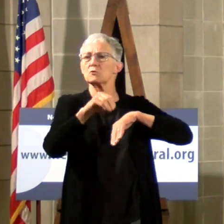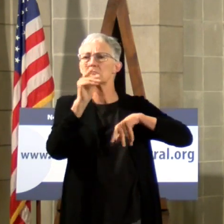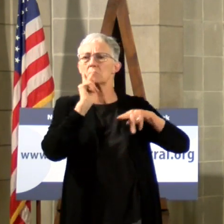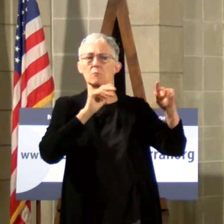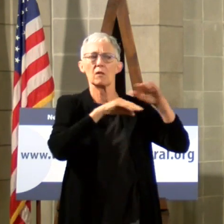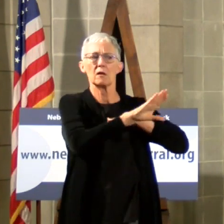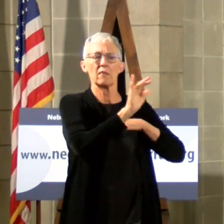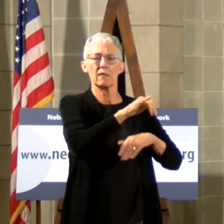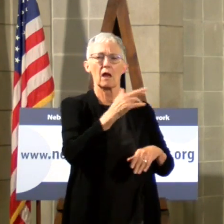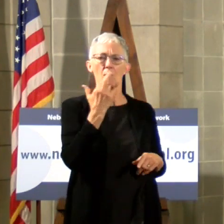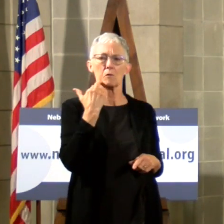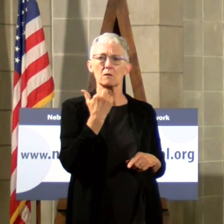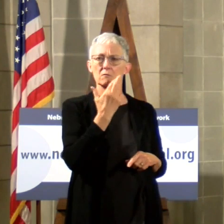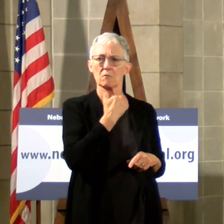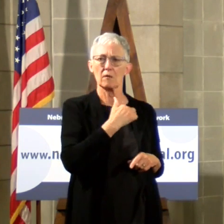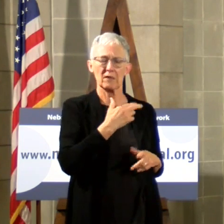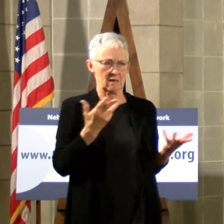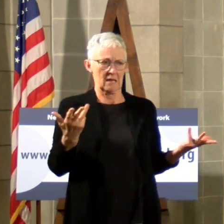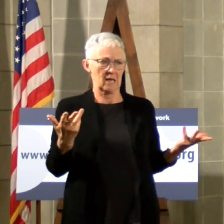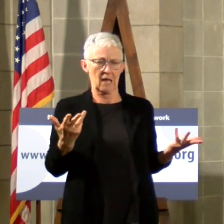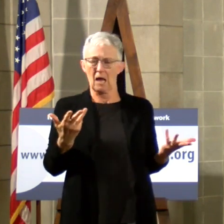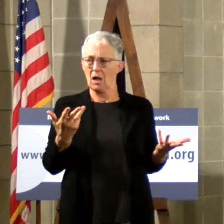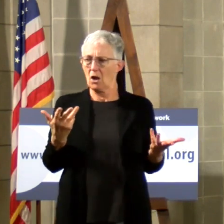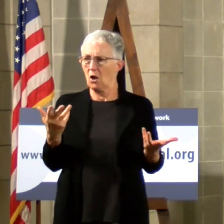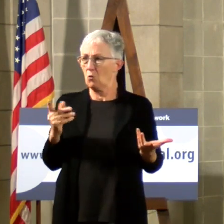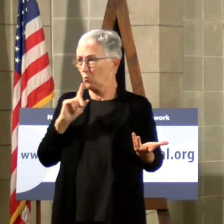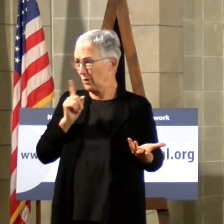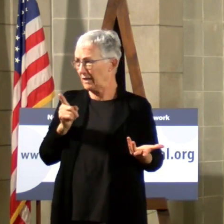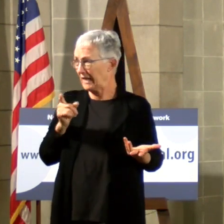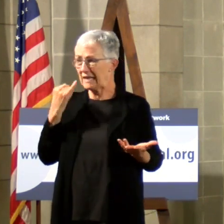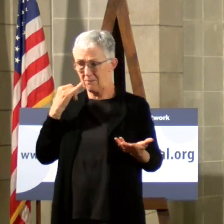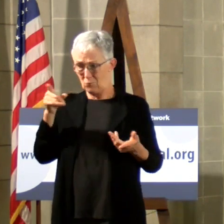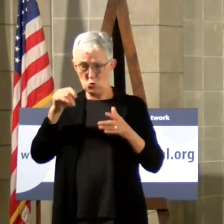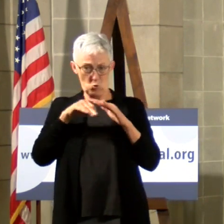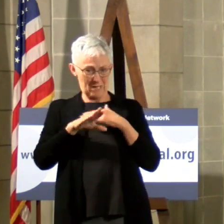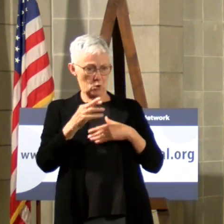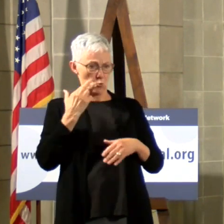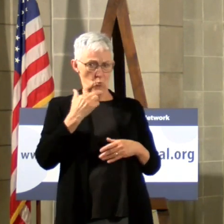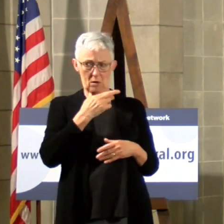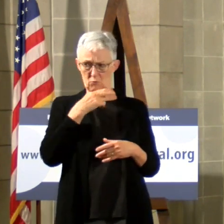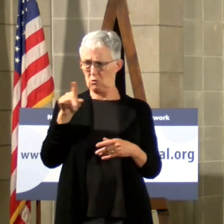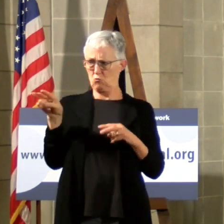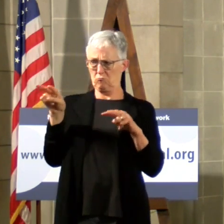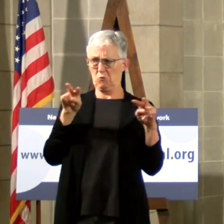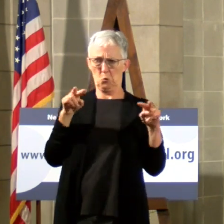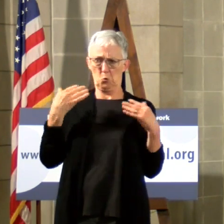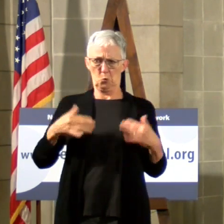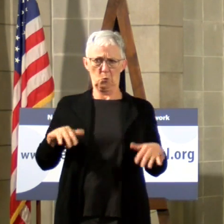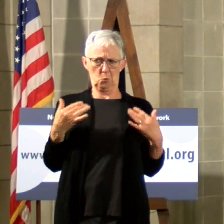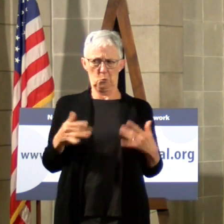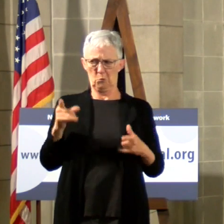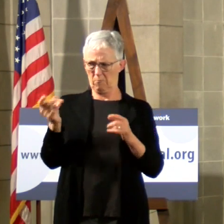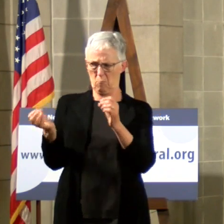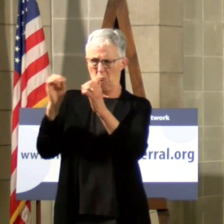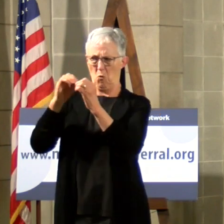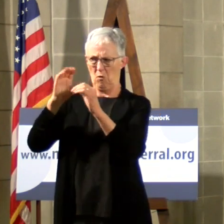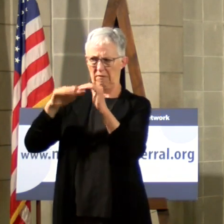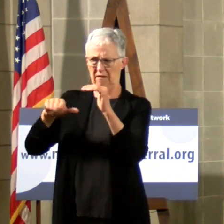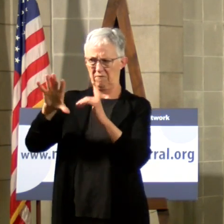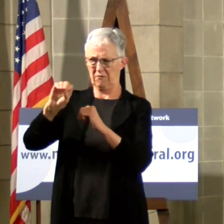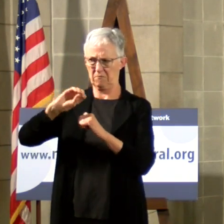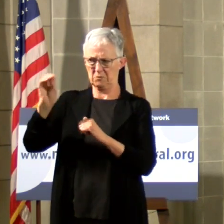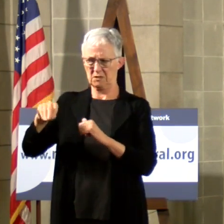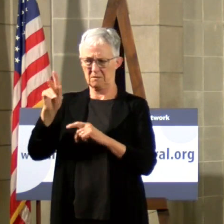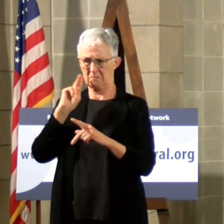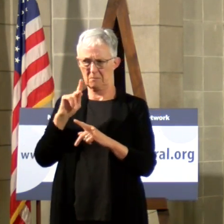first thing you do is you could just go talk to them. Ask them, say, hey, can you do a better job here? Generally, when we've reached out to people, businesses, for example, that we